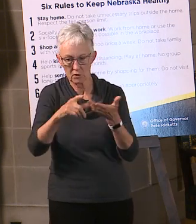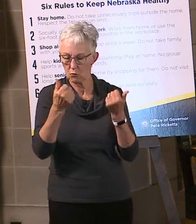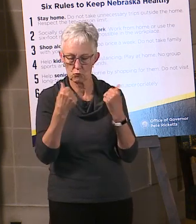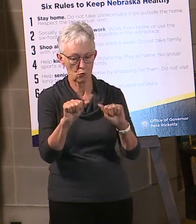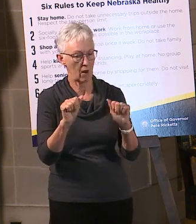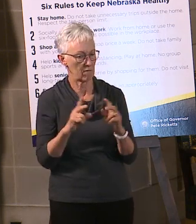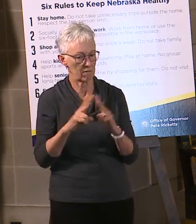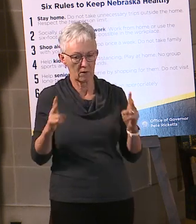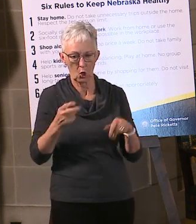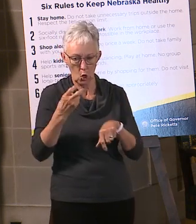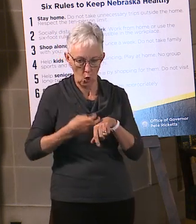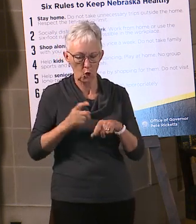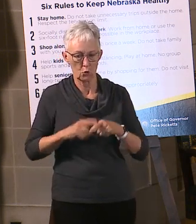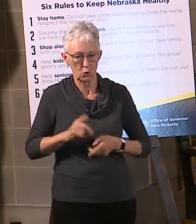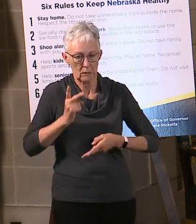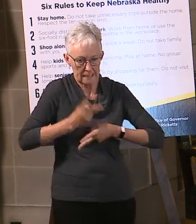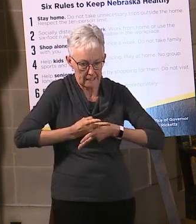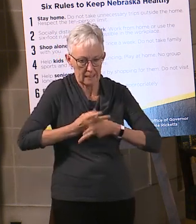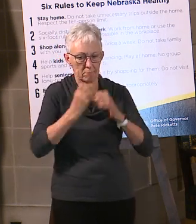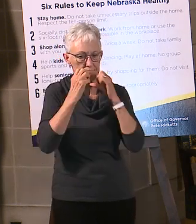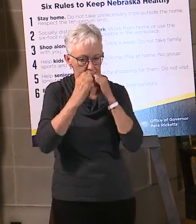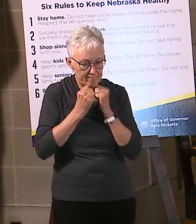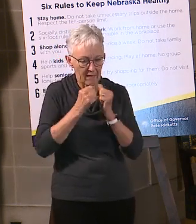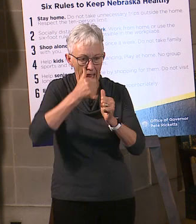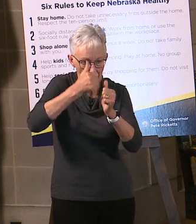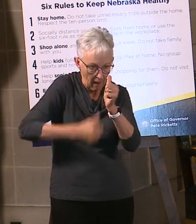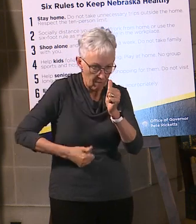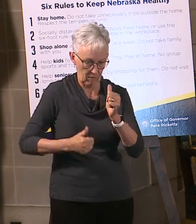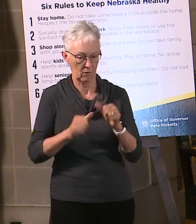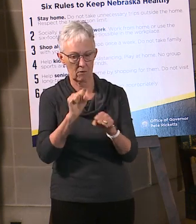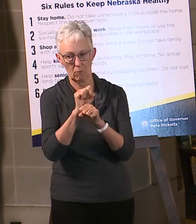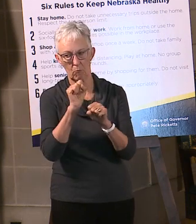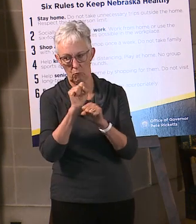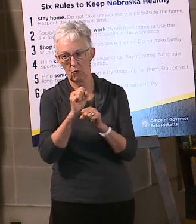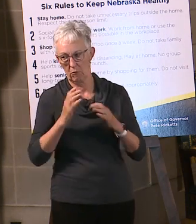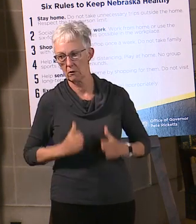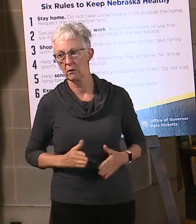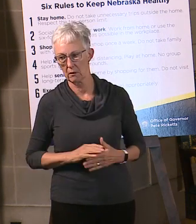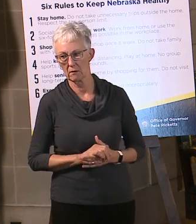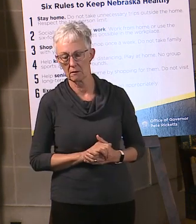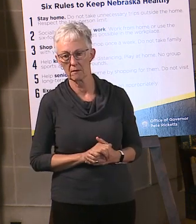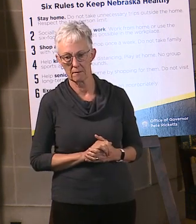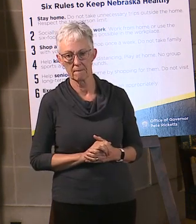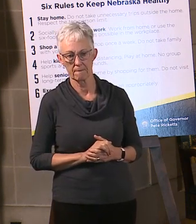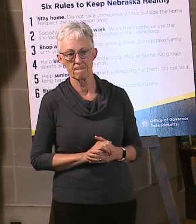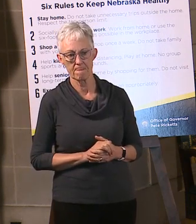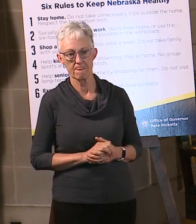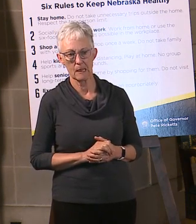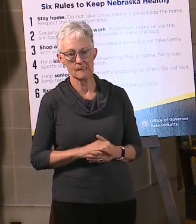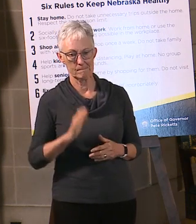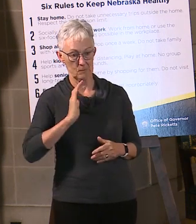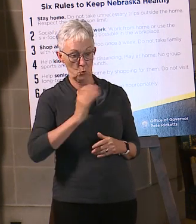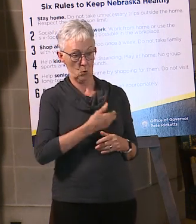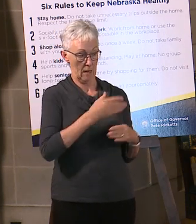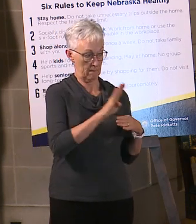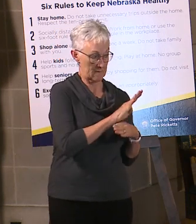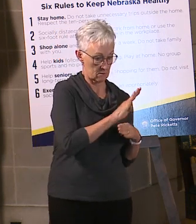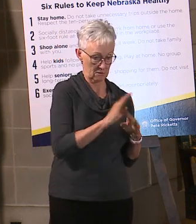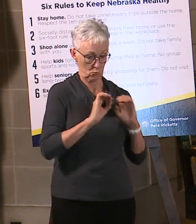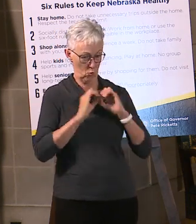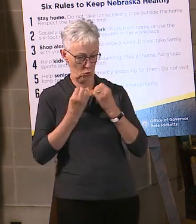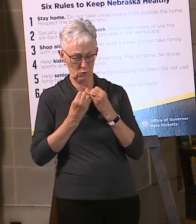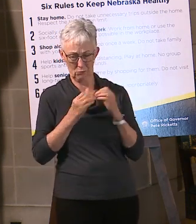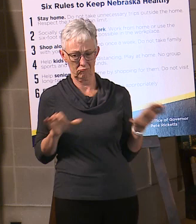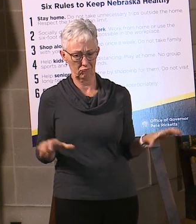very telling for Nebraska. Let's just say that our businesses and organizations are doing all they